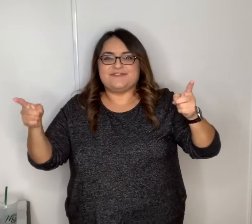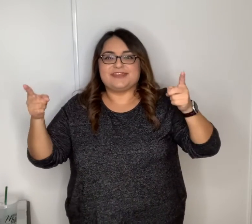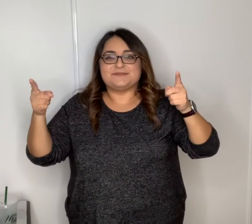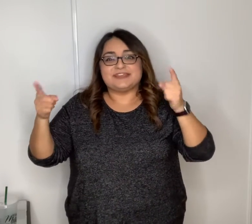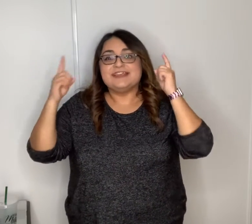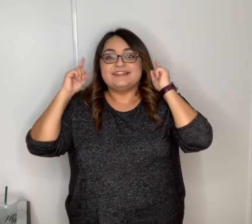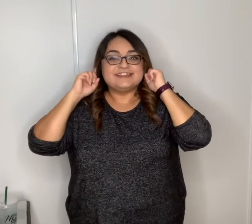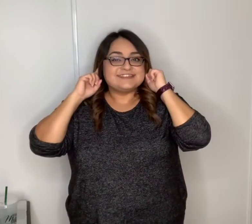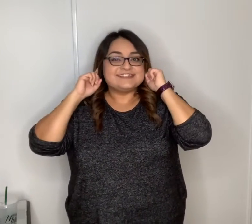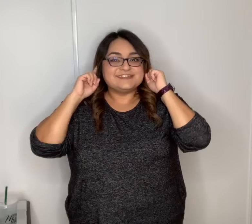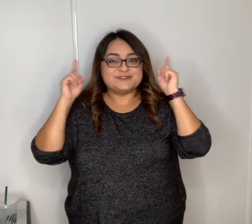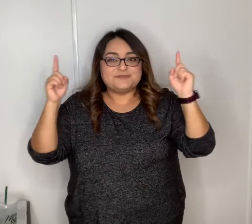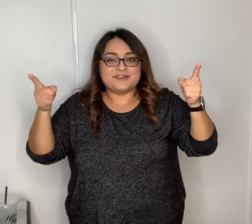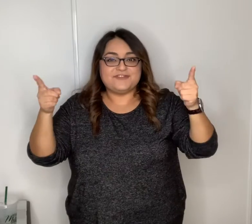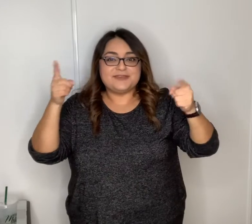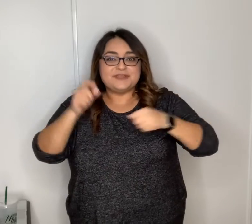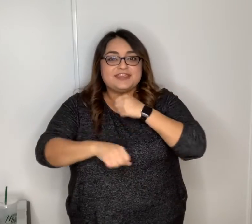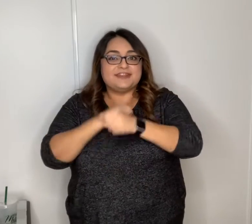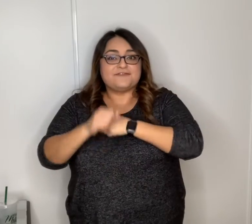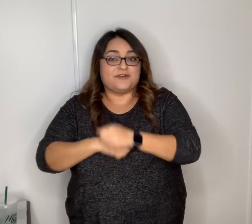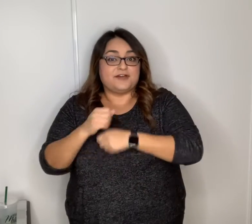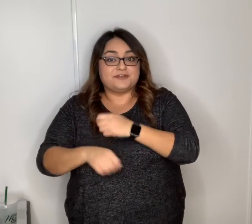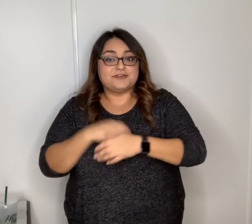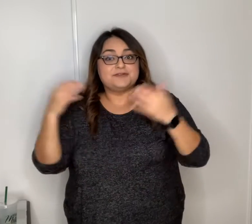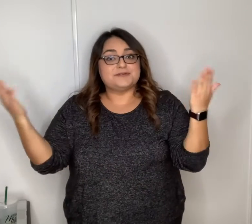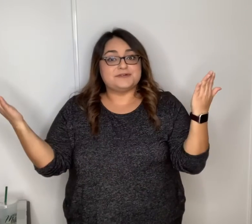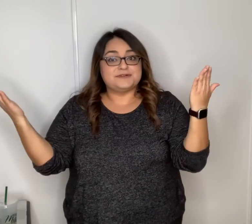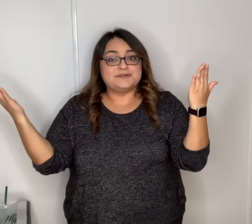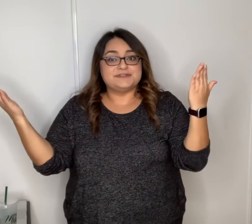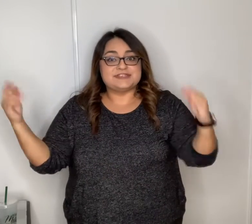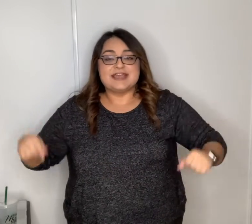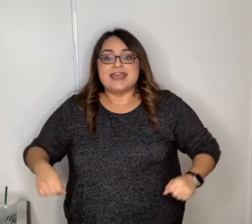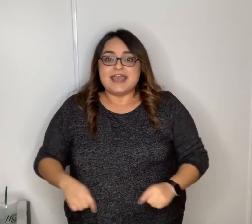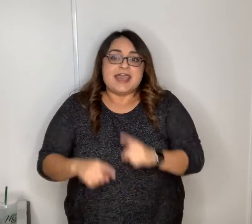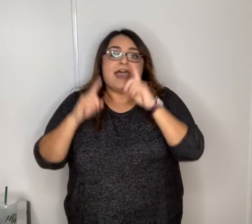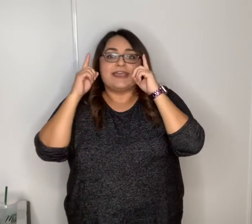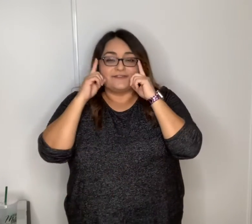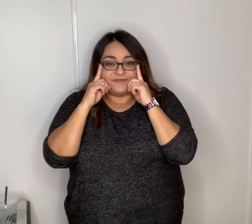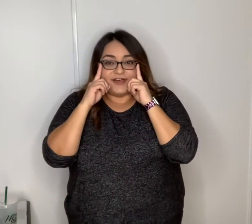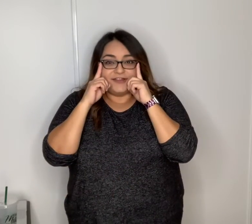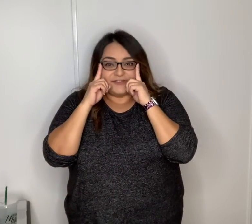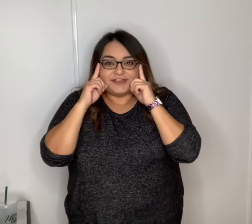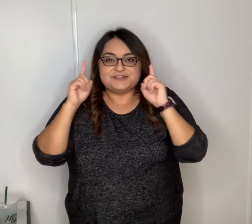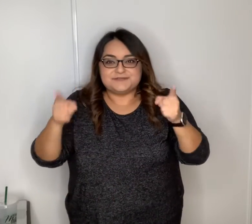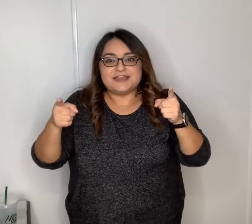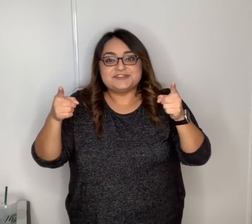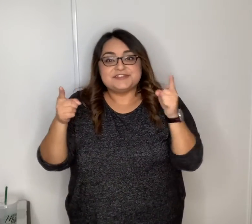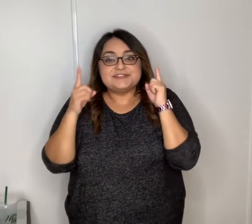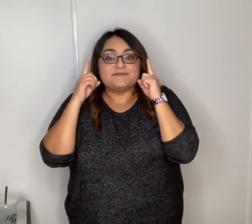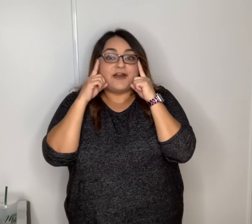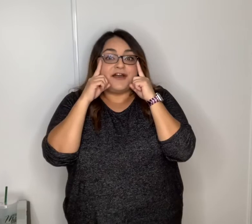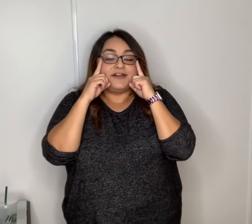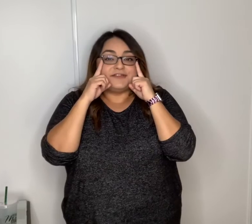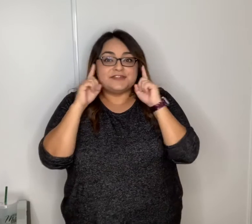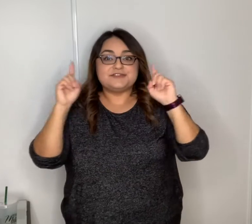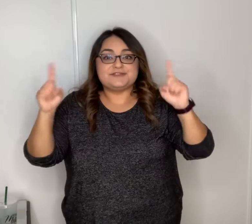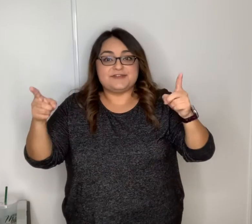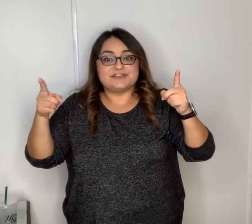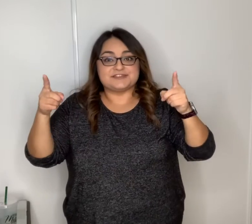family listen to my family and i follow the rules i can follow the directions follow the directions